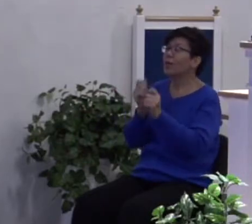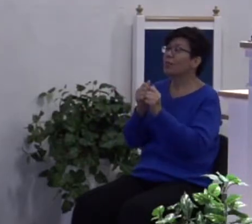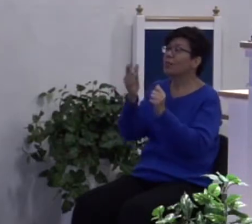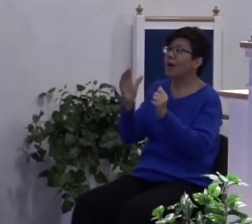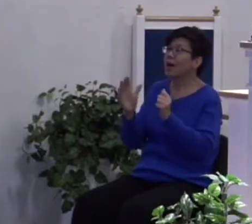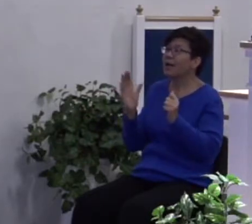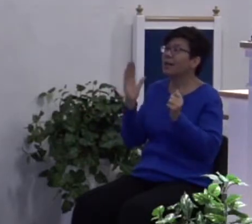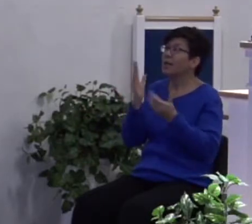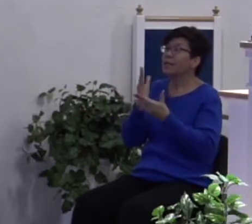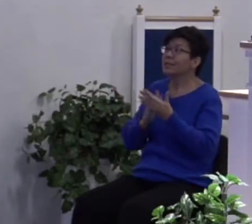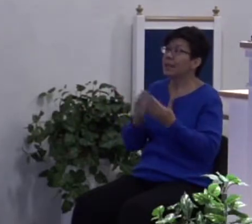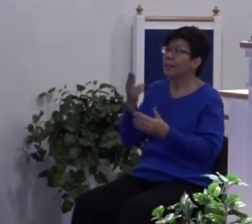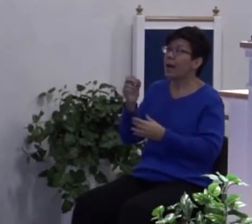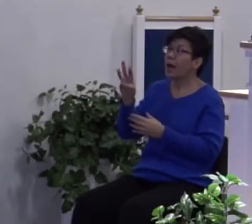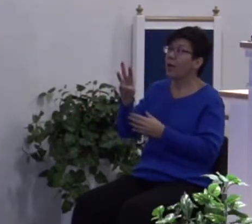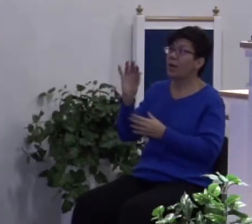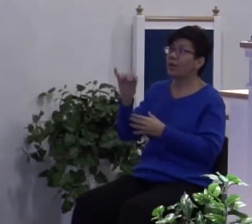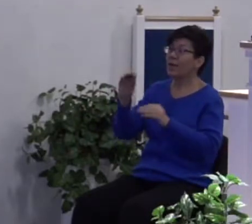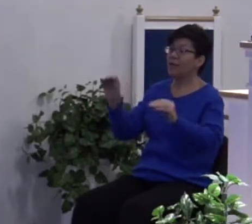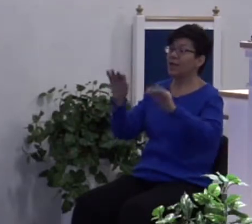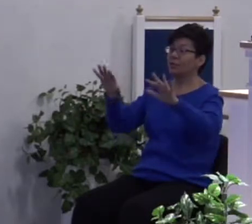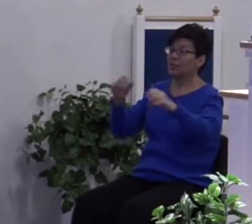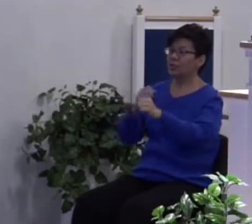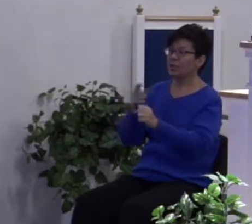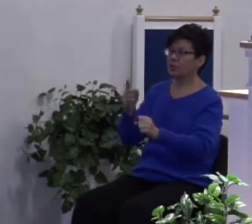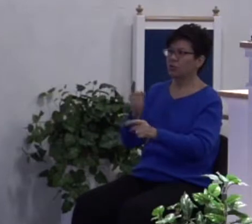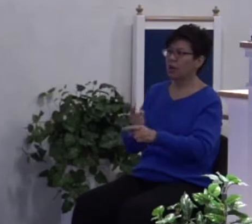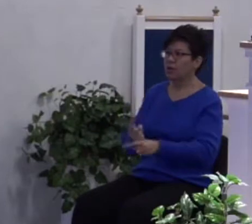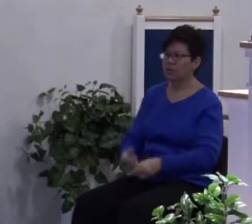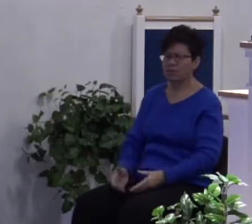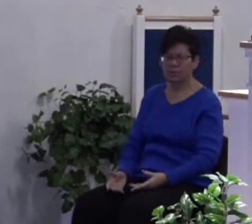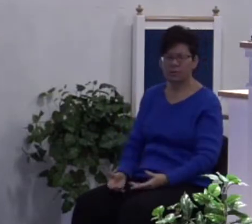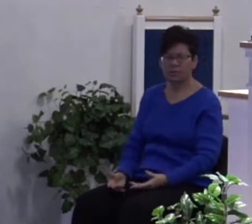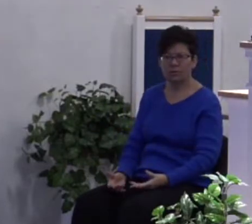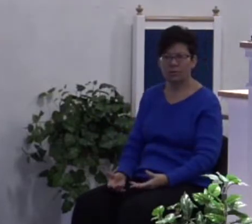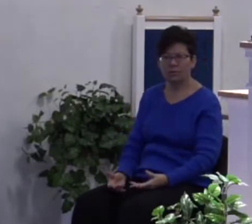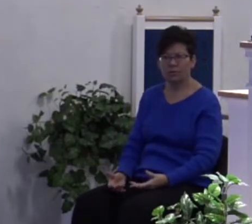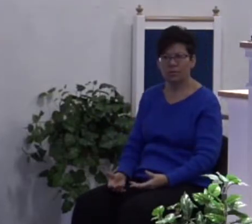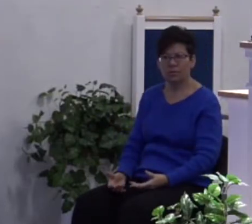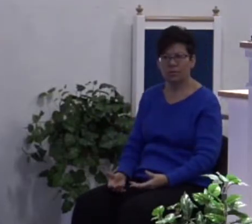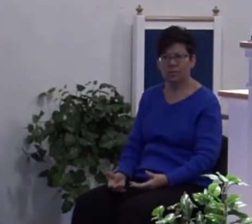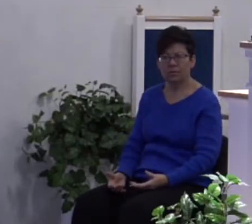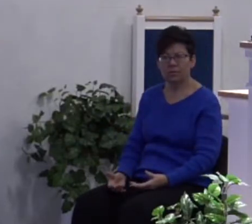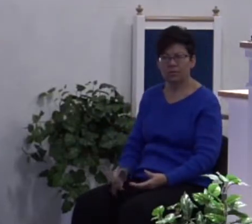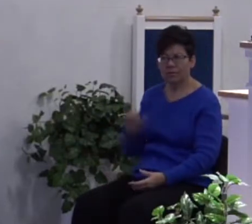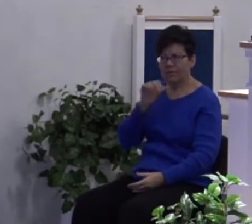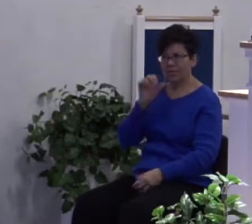somehow that magically makes you right with God. It doesn't work that way.